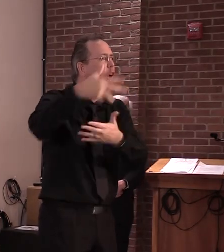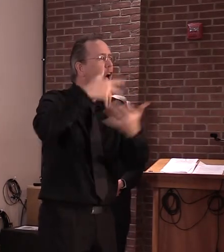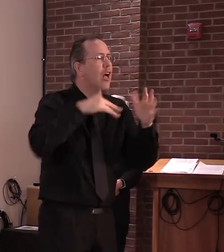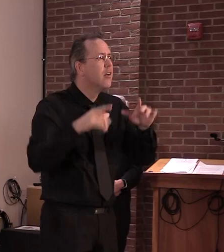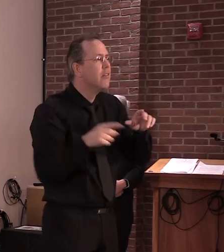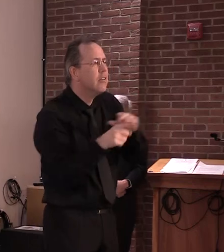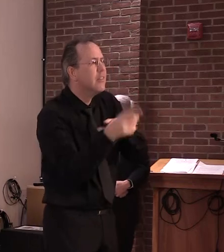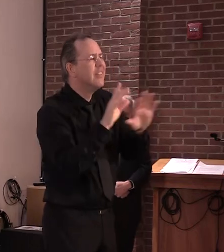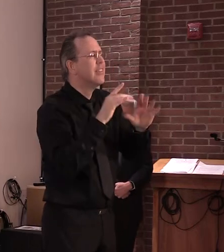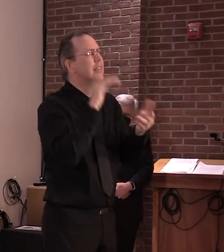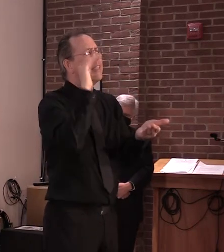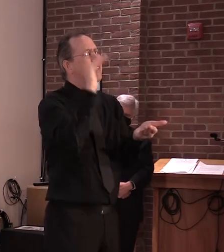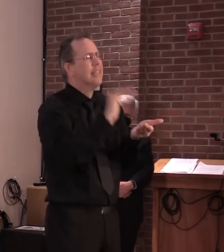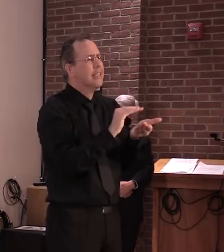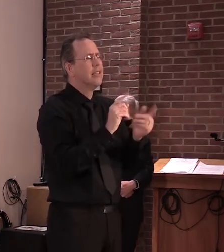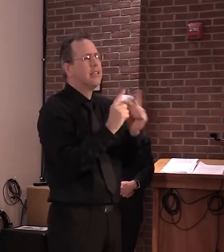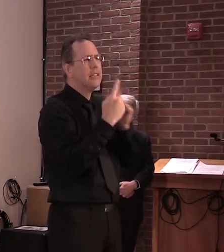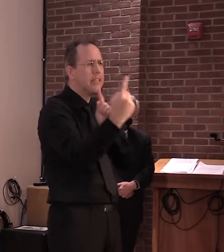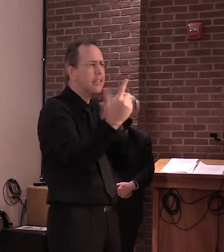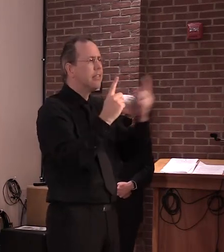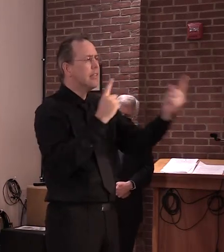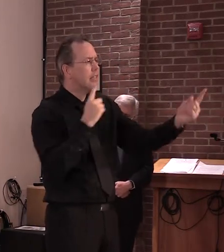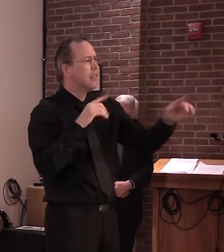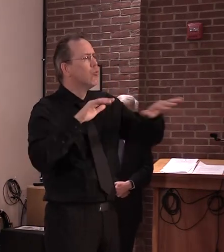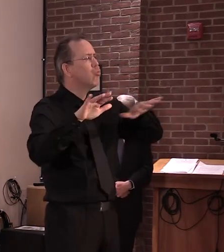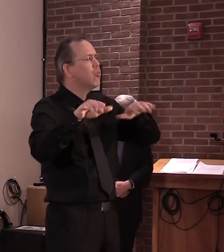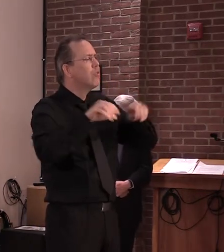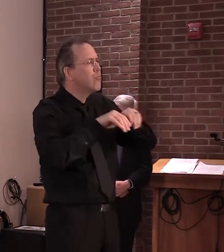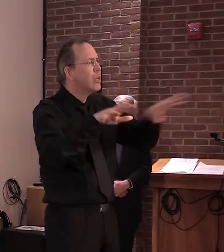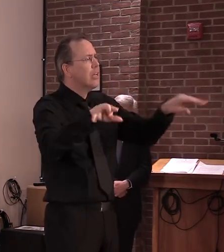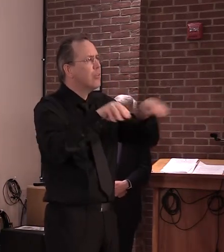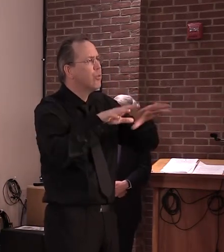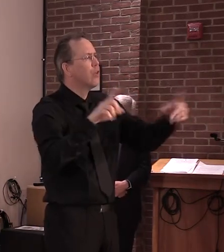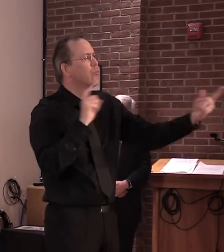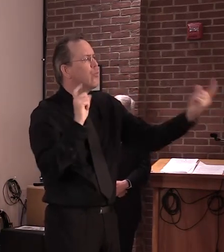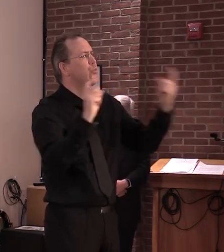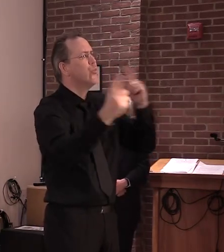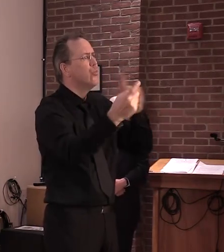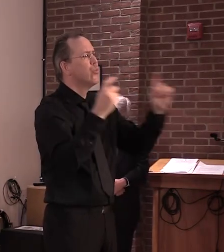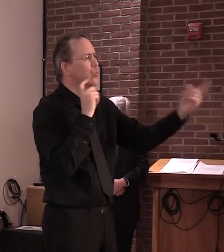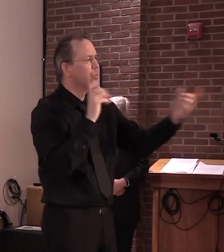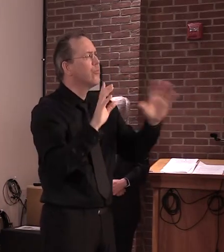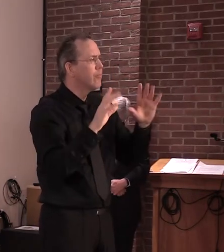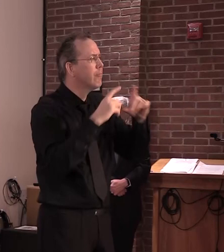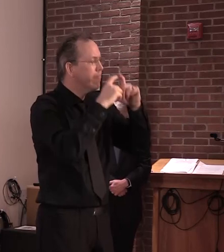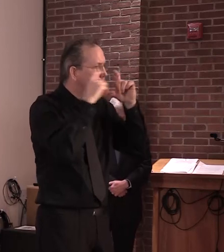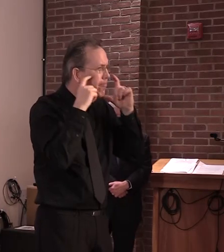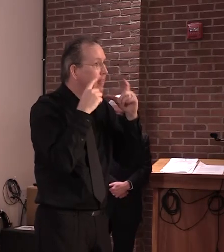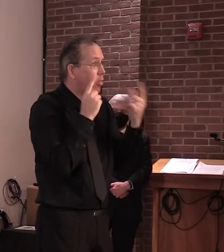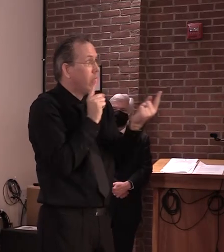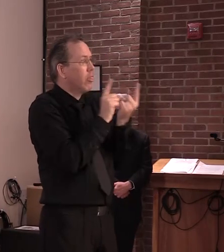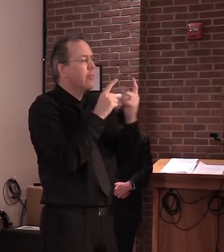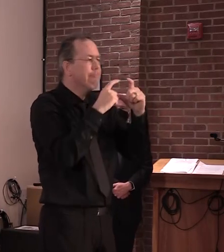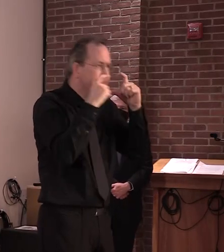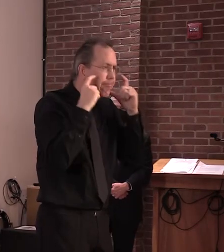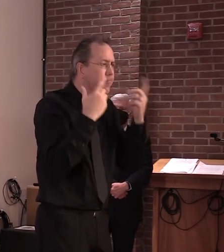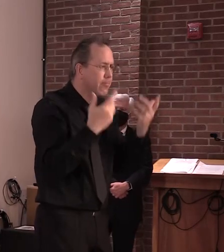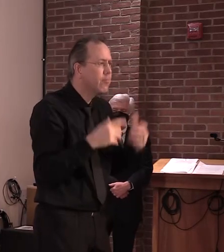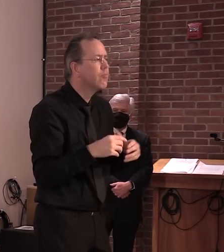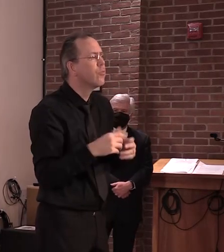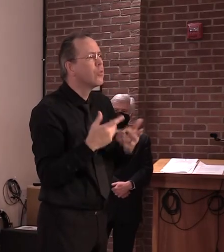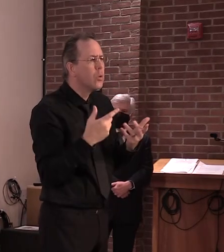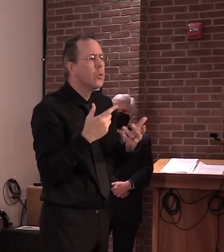so that we can prevent the spread from happening quickly. So you'll see a variance of what we have in place, but I